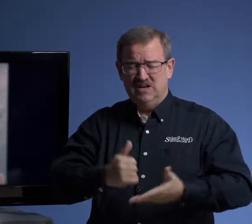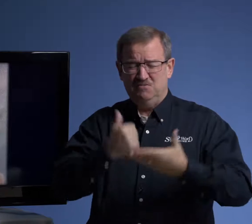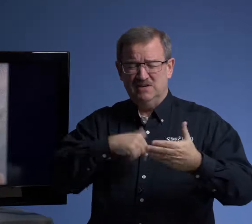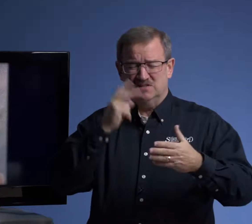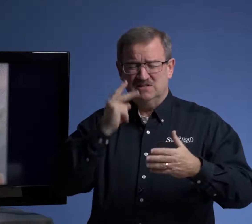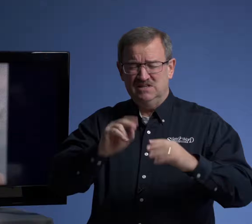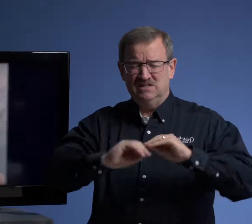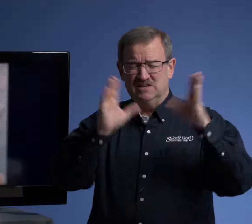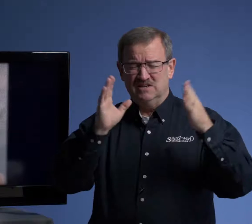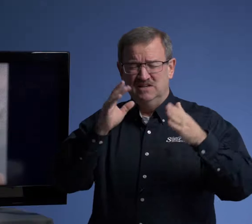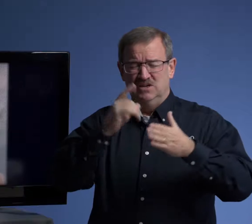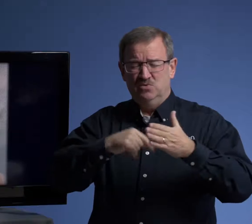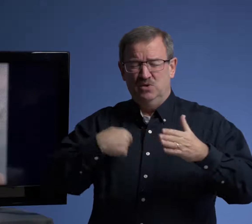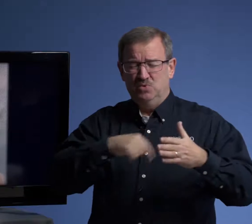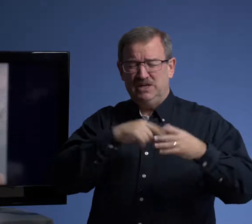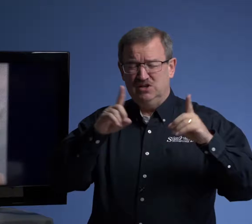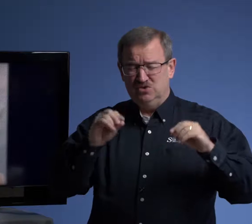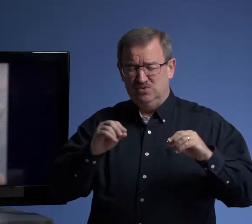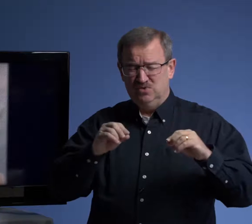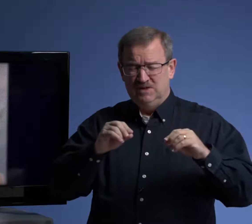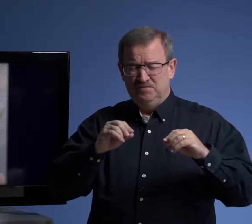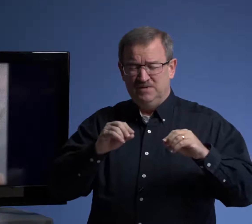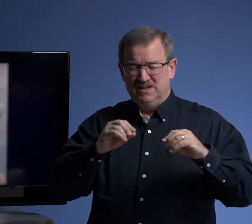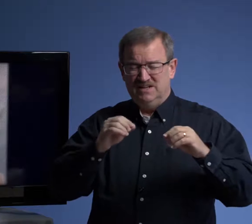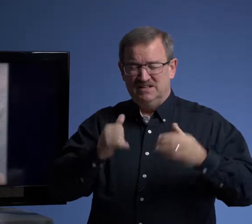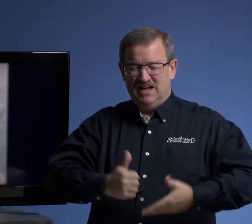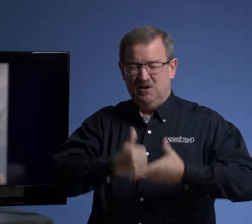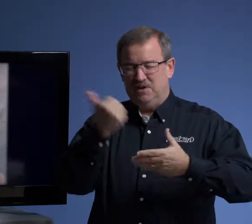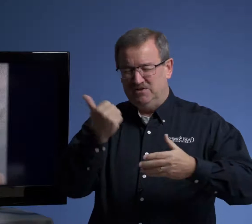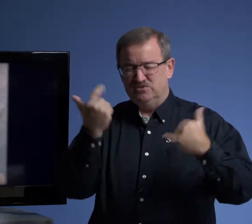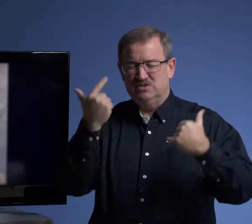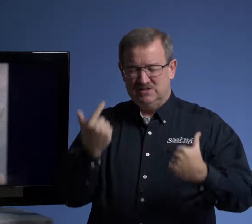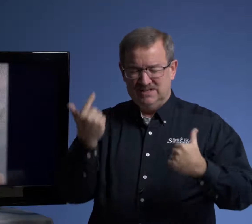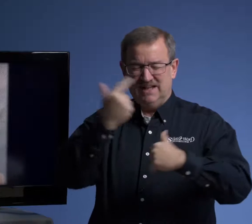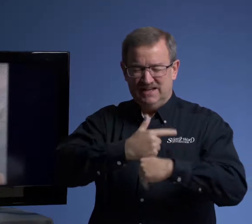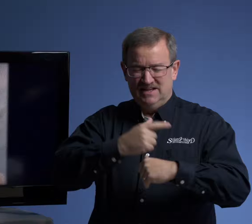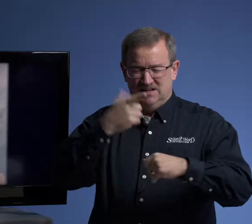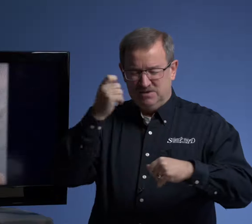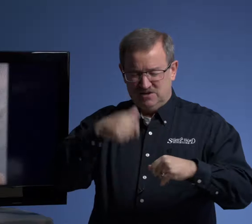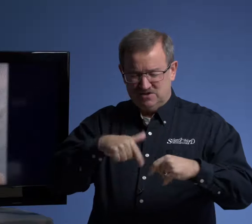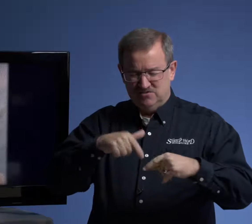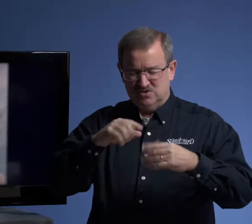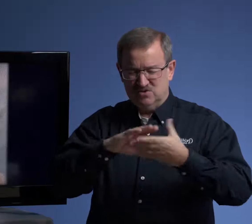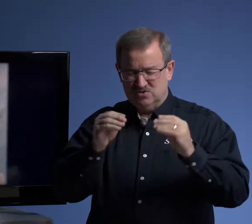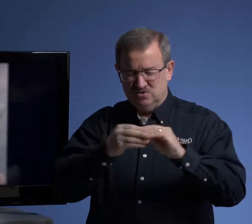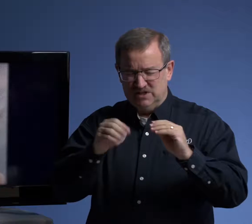Help us to see clearly what we can do to help others today because of this story